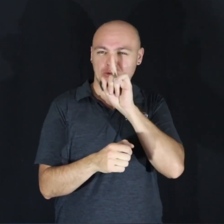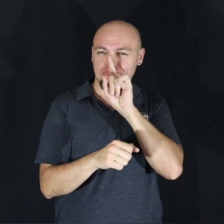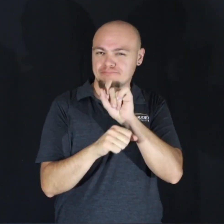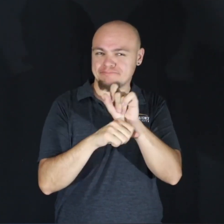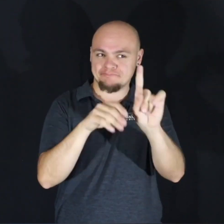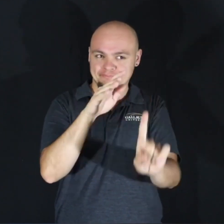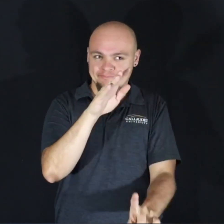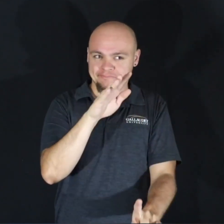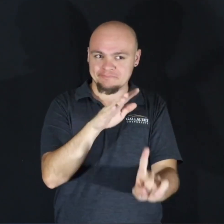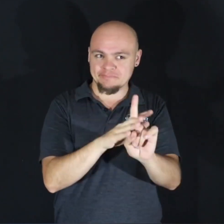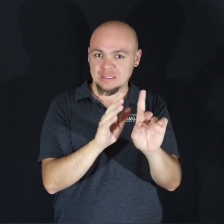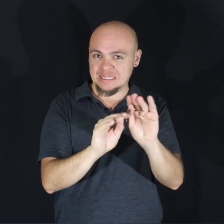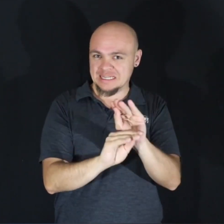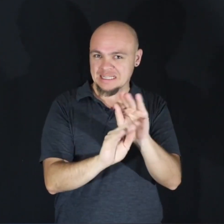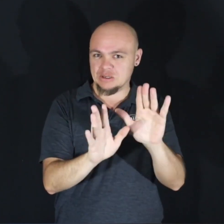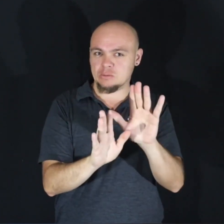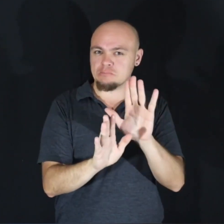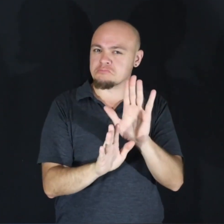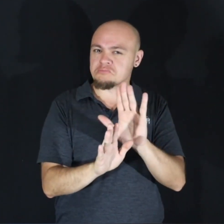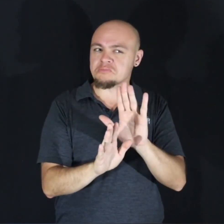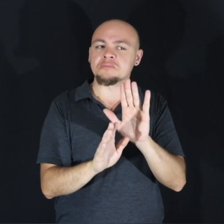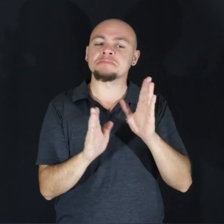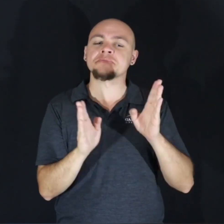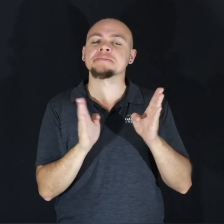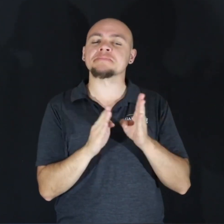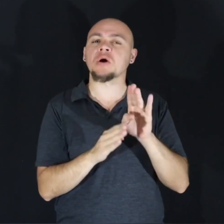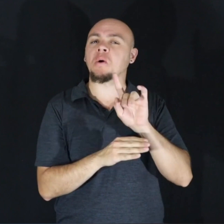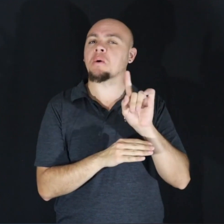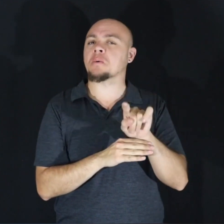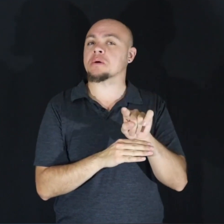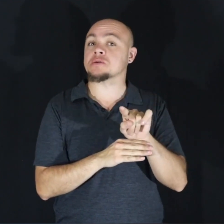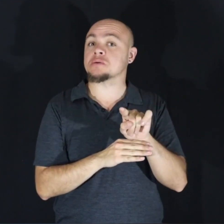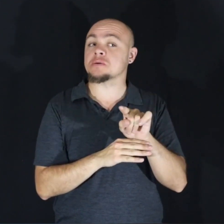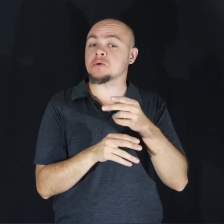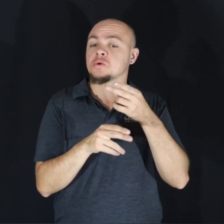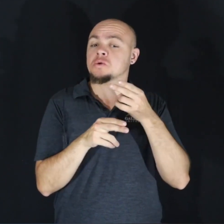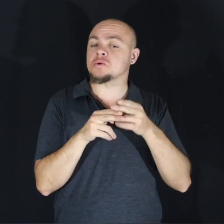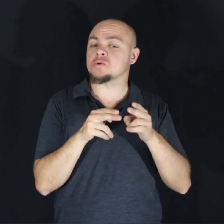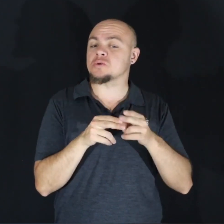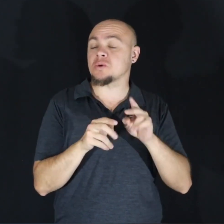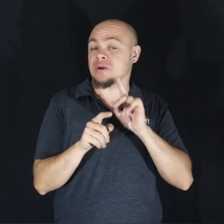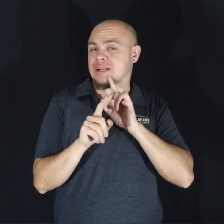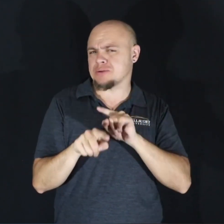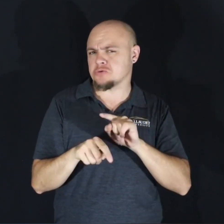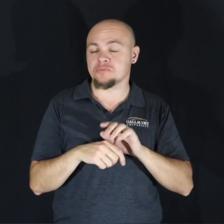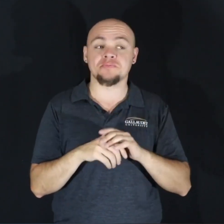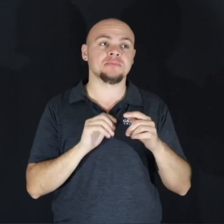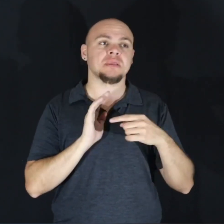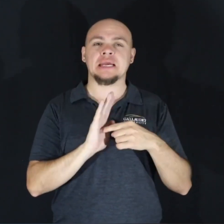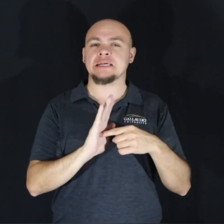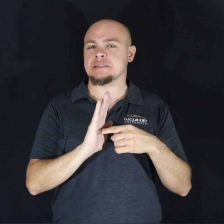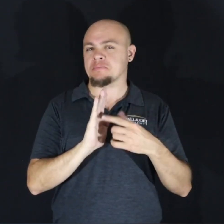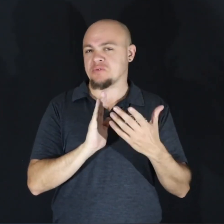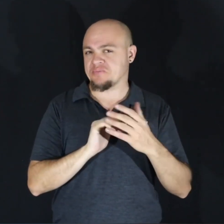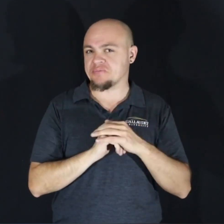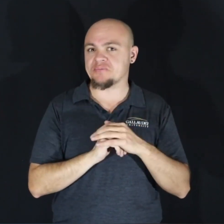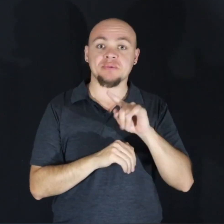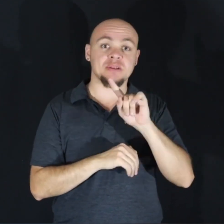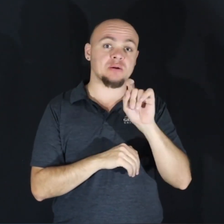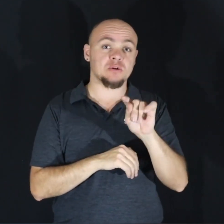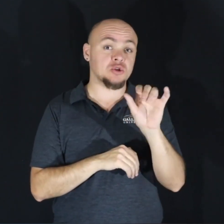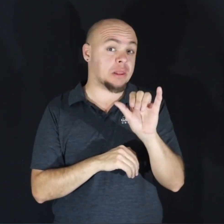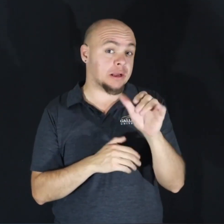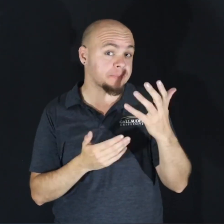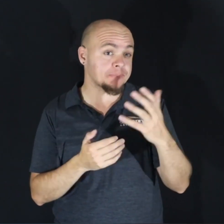is it? But rather, it comes in the form of smaller questions, supposedly shortening the answers. For example, we have